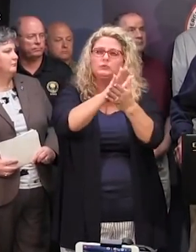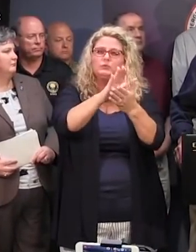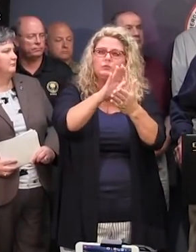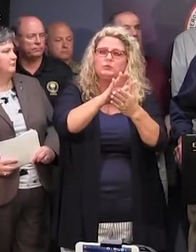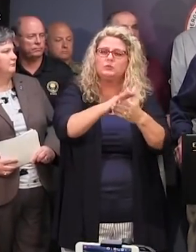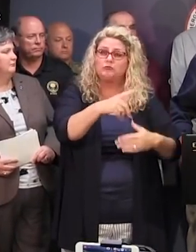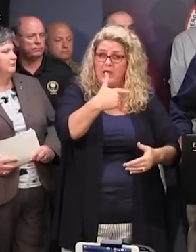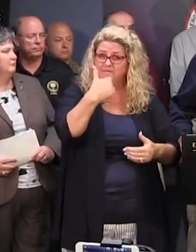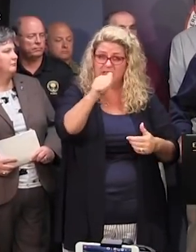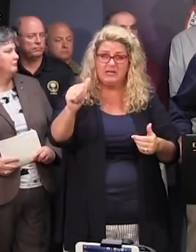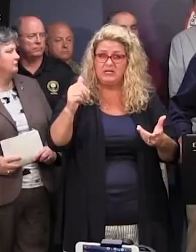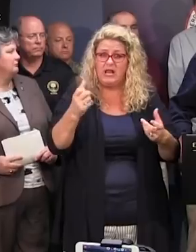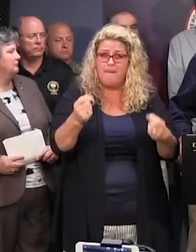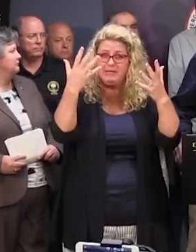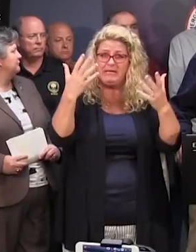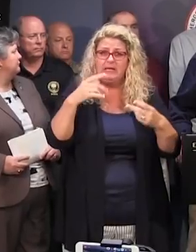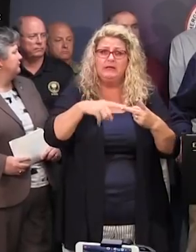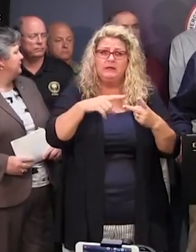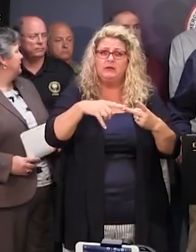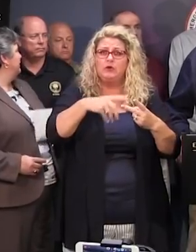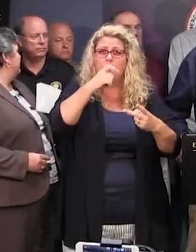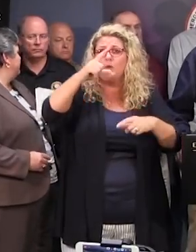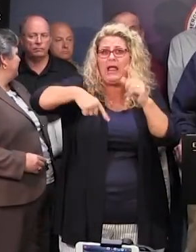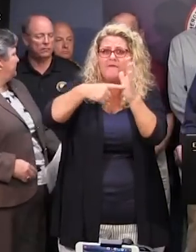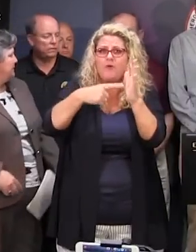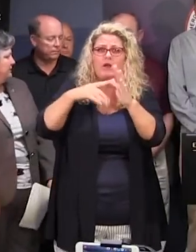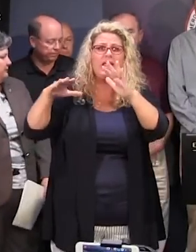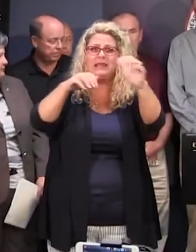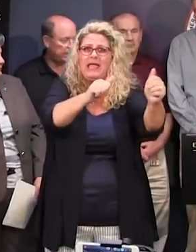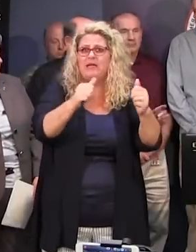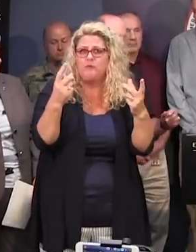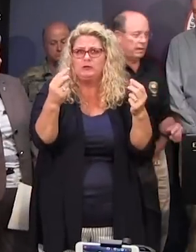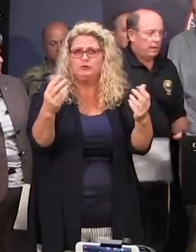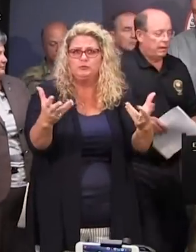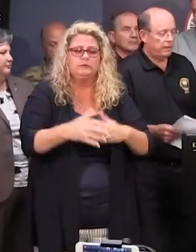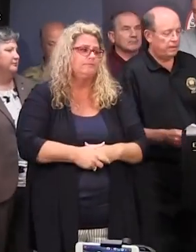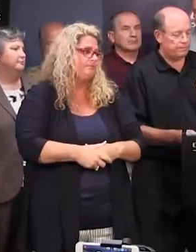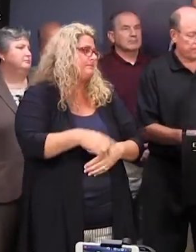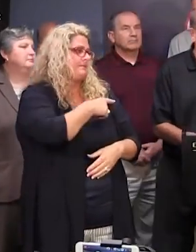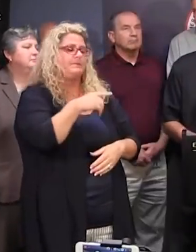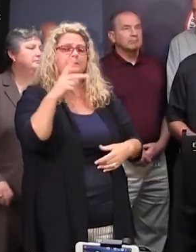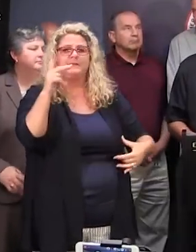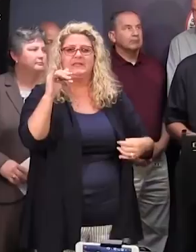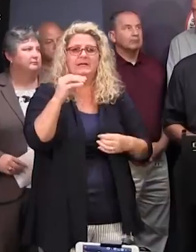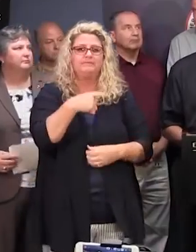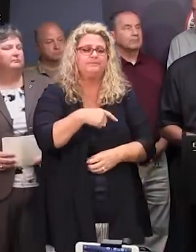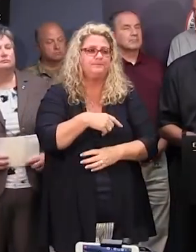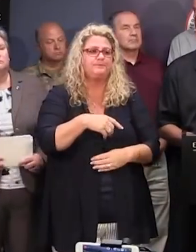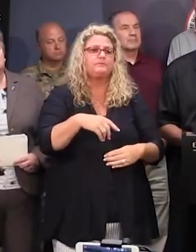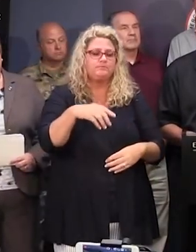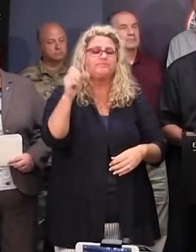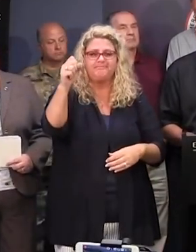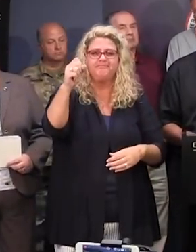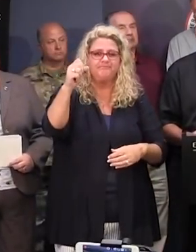we sent down and other transportation means for people who may not be able to afford to leave? Yes. Kim Stenson. Yeah, we've got,